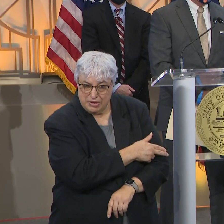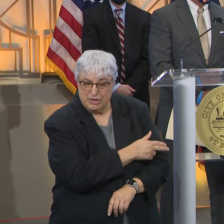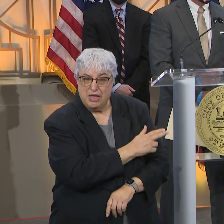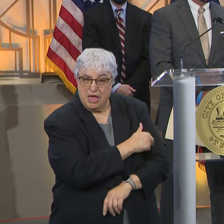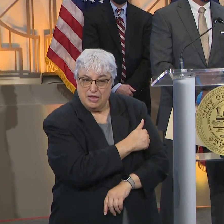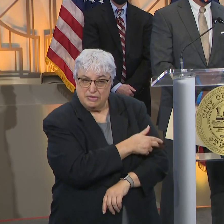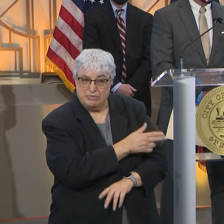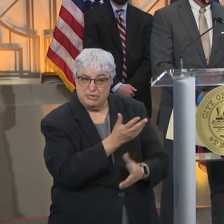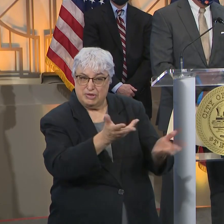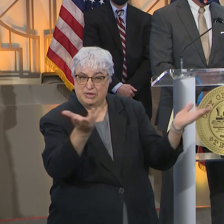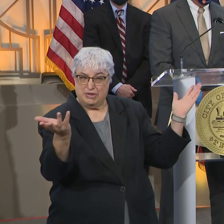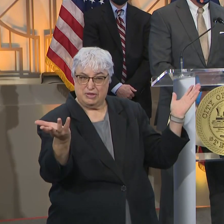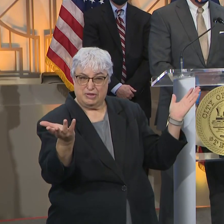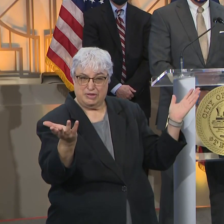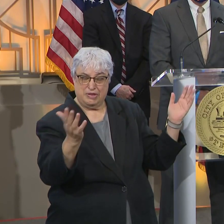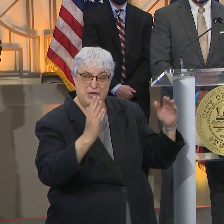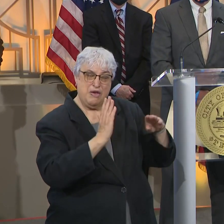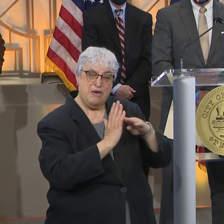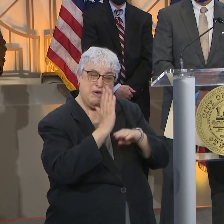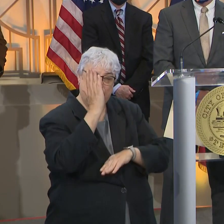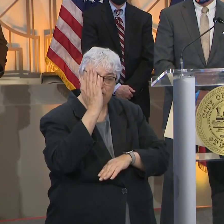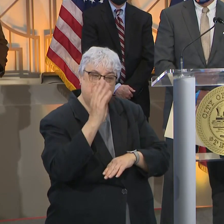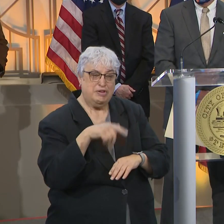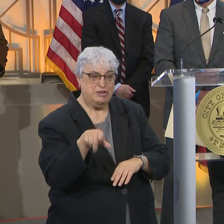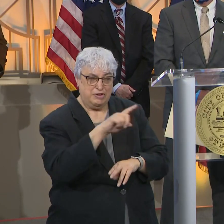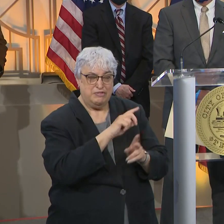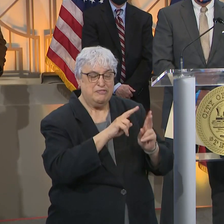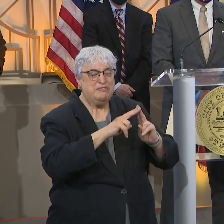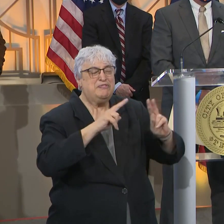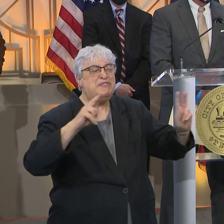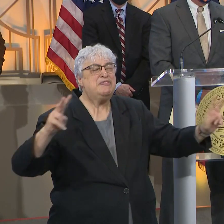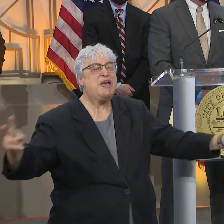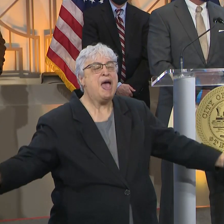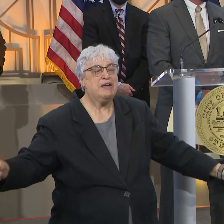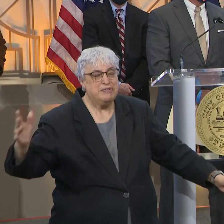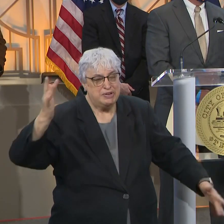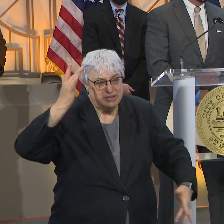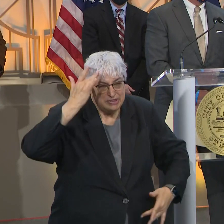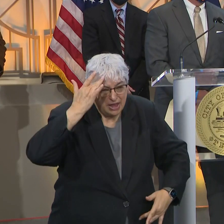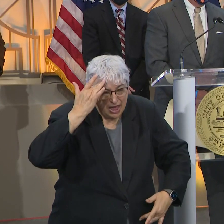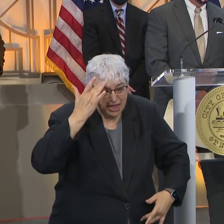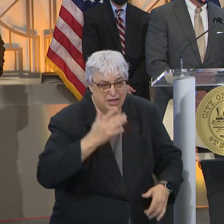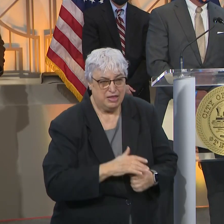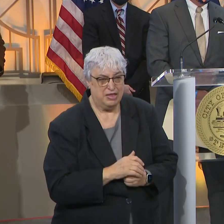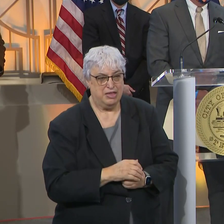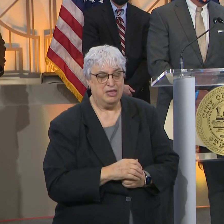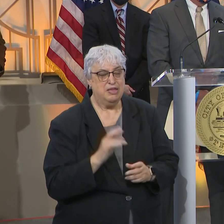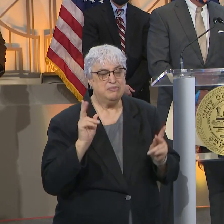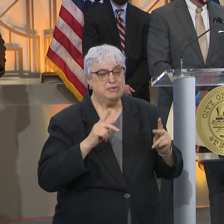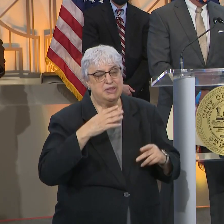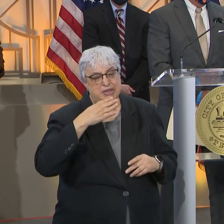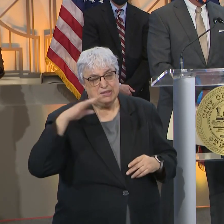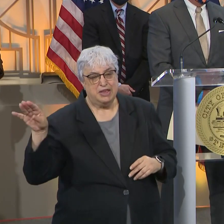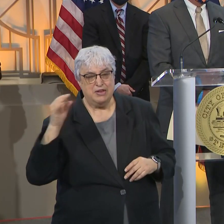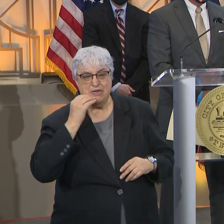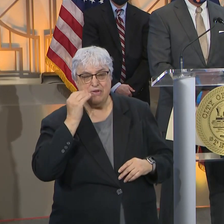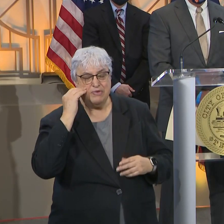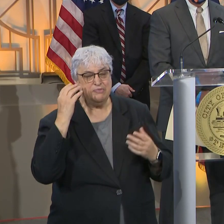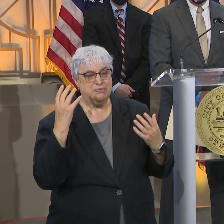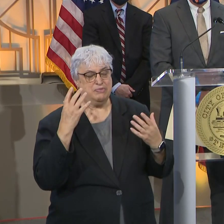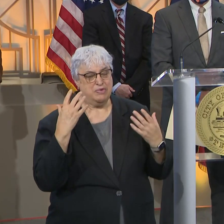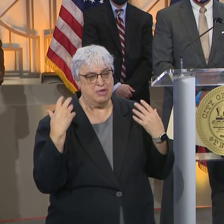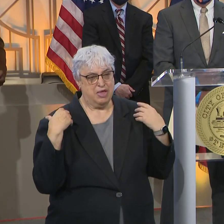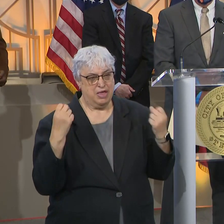hospital system which is beyond capacity, you are mighty sick, right? So, the hospitals are sending people home with home healthcare